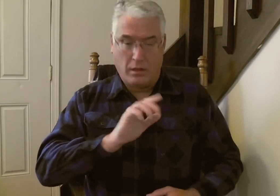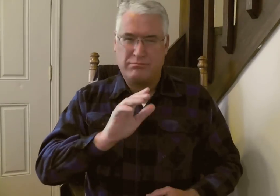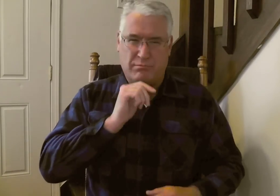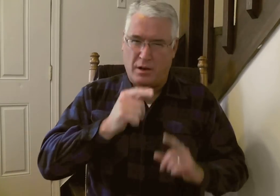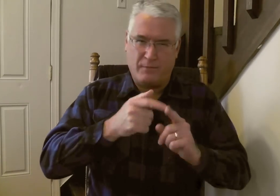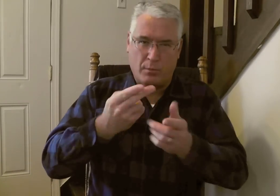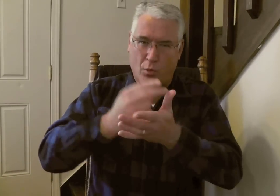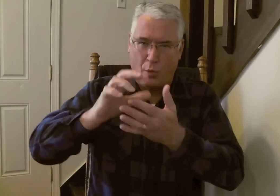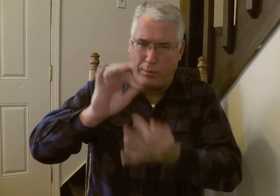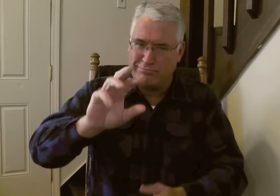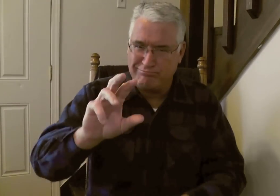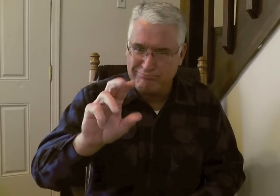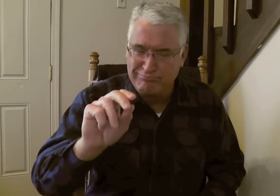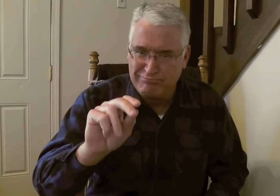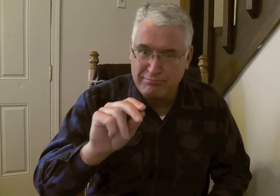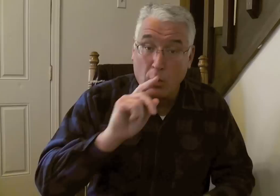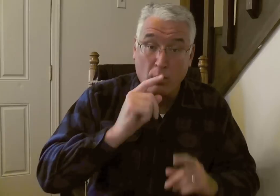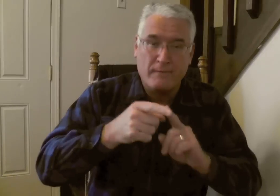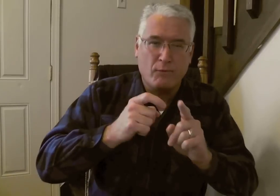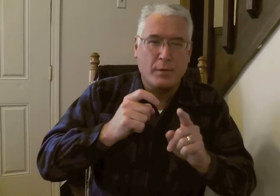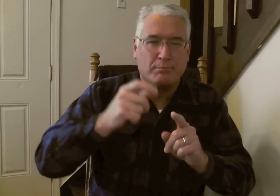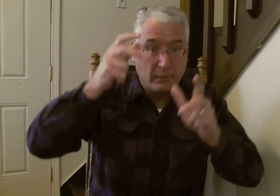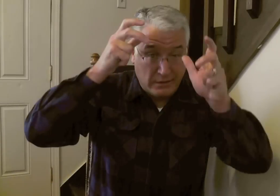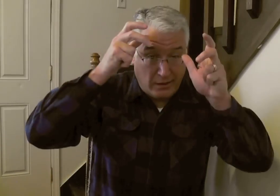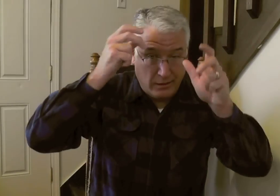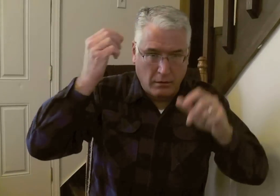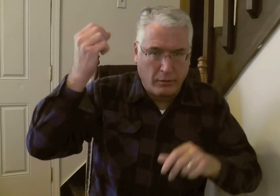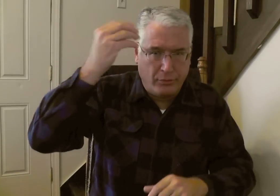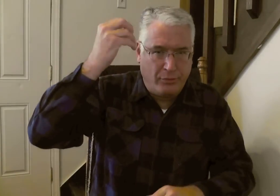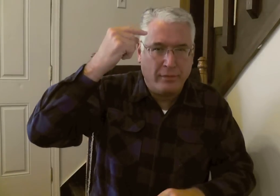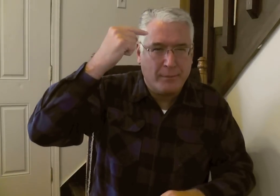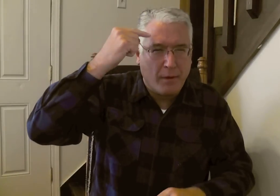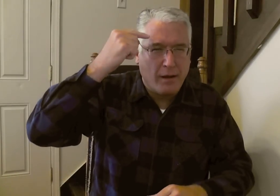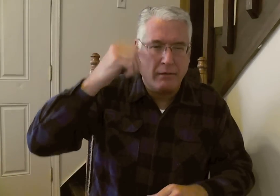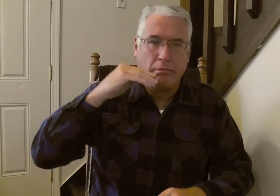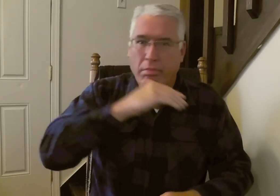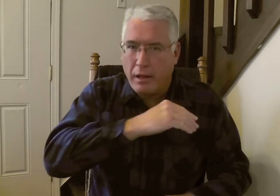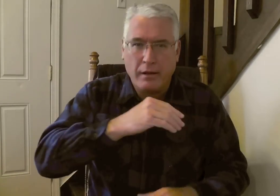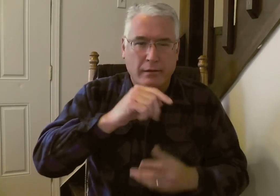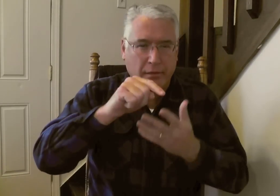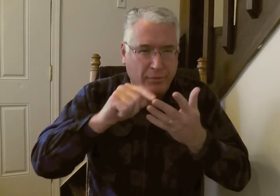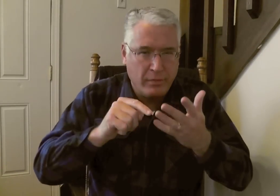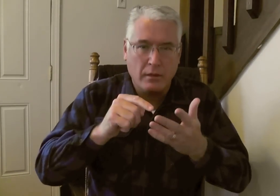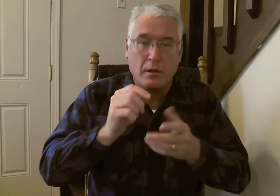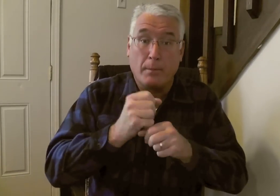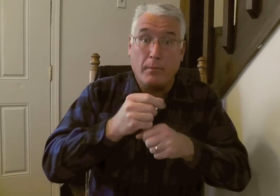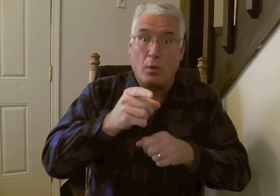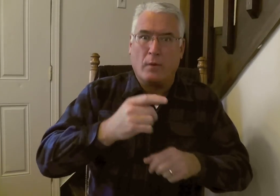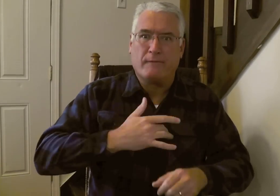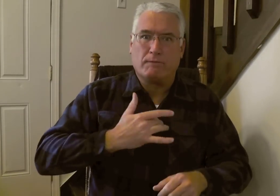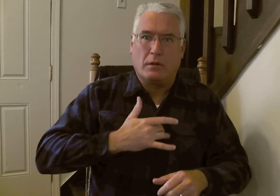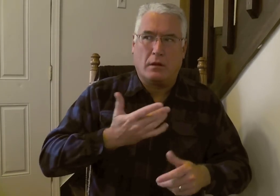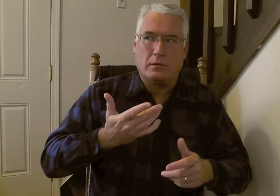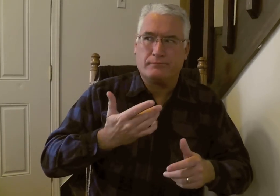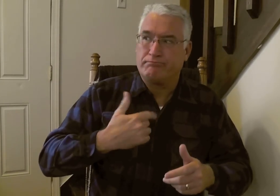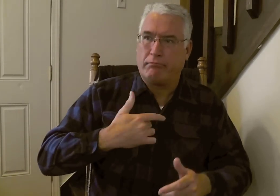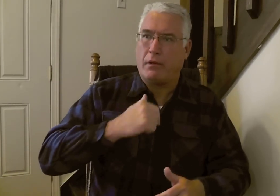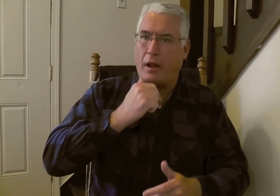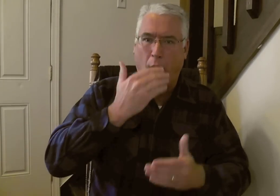It's a difference. It's when the Holy Spirit convicts you. Satan is a liar. He can put things in our